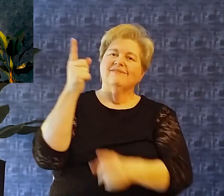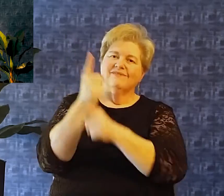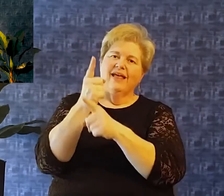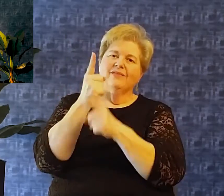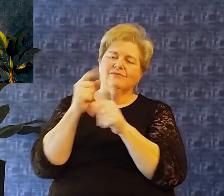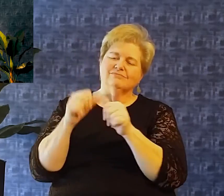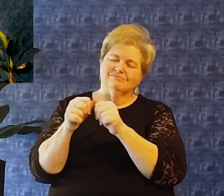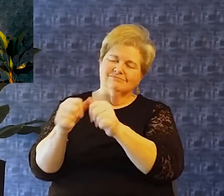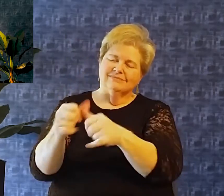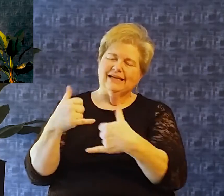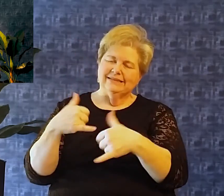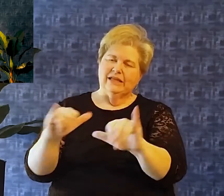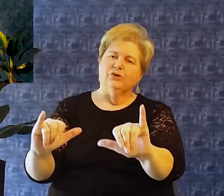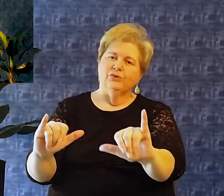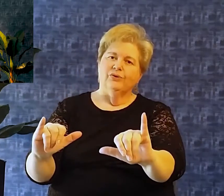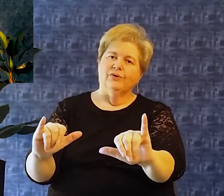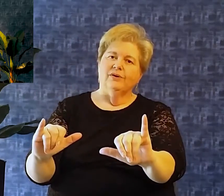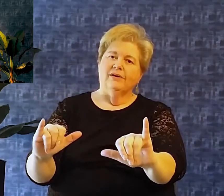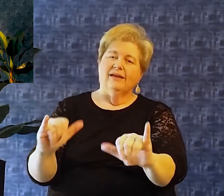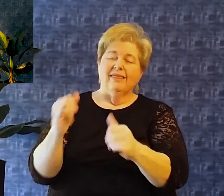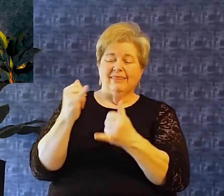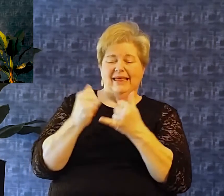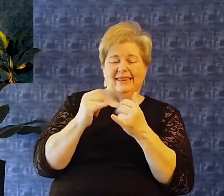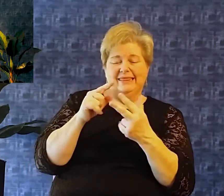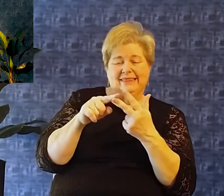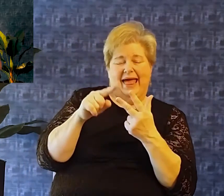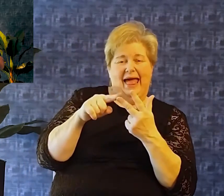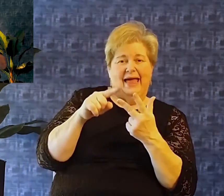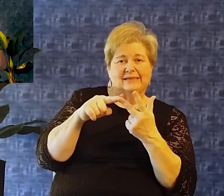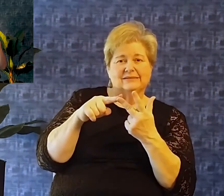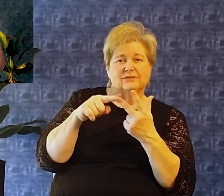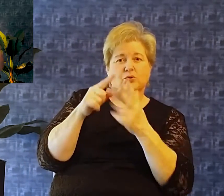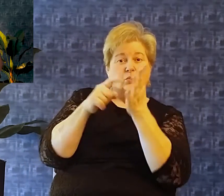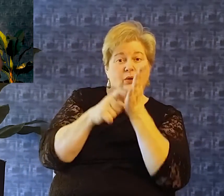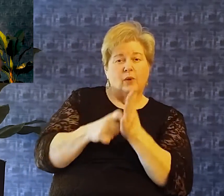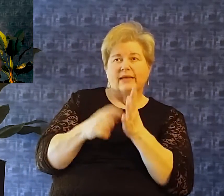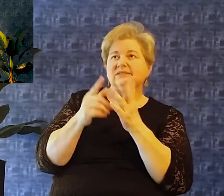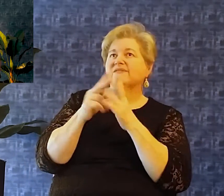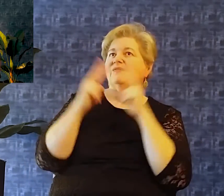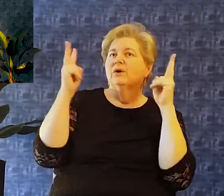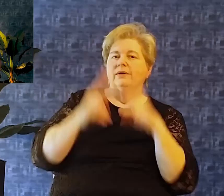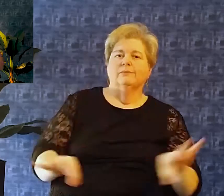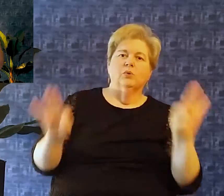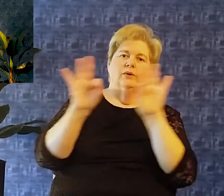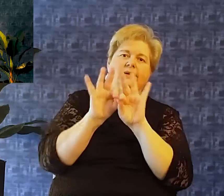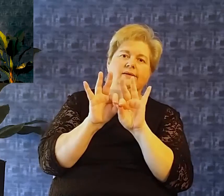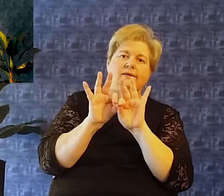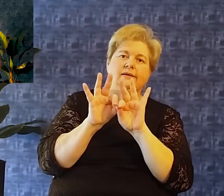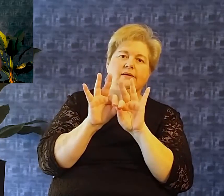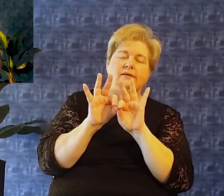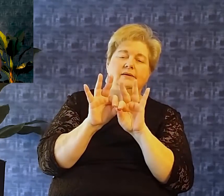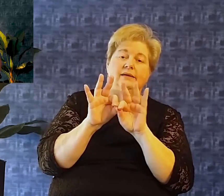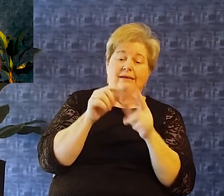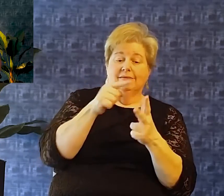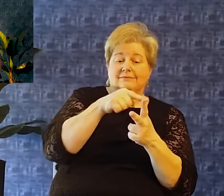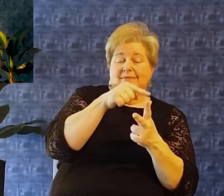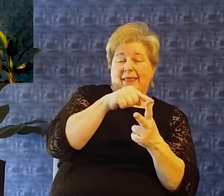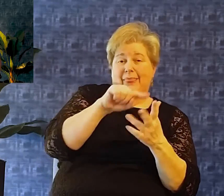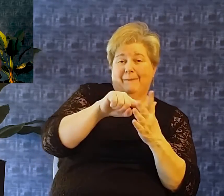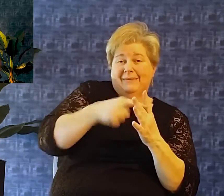god would be faithful to him Once again And this final petition is so important In